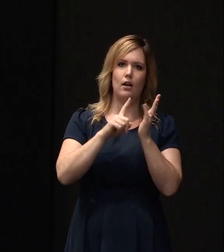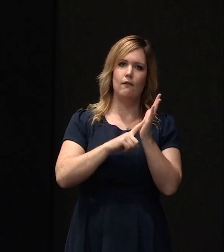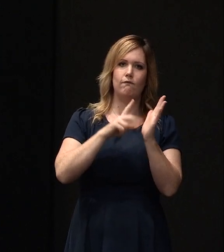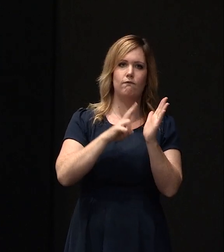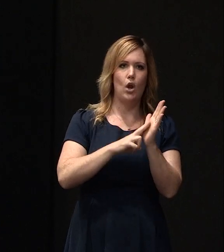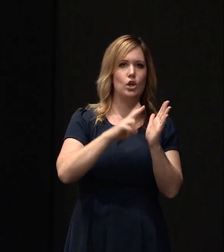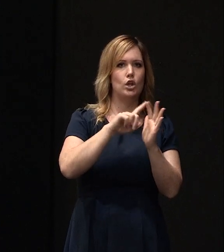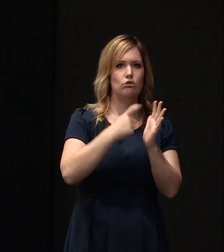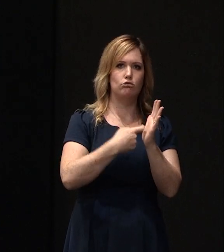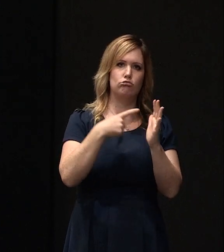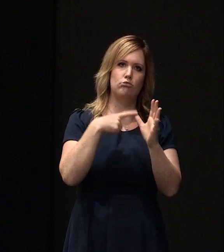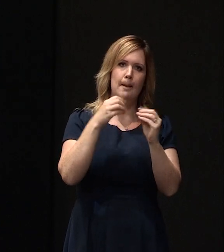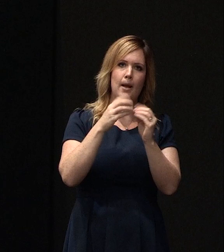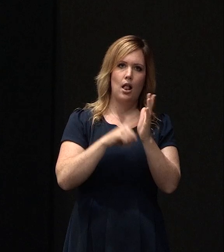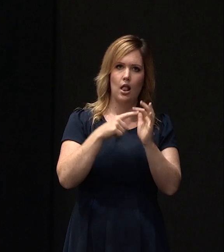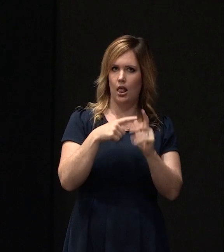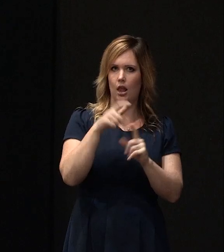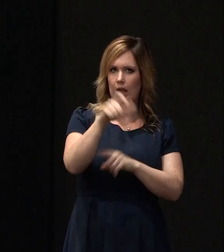get your house repaired as quickly as possible.